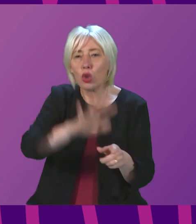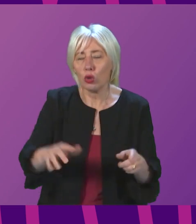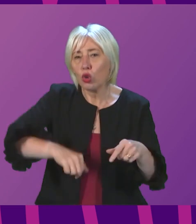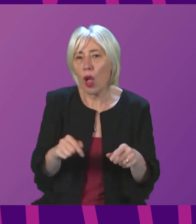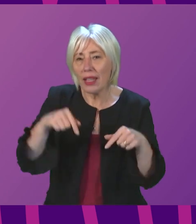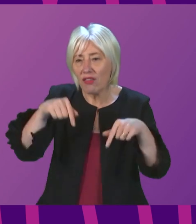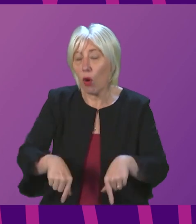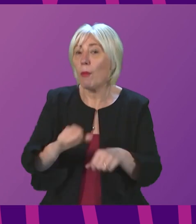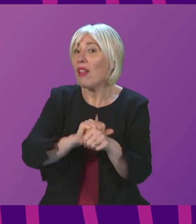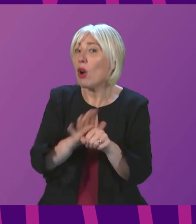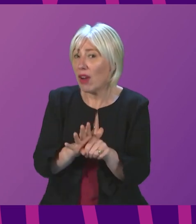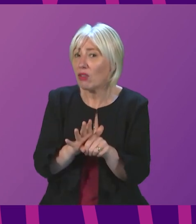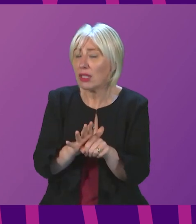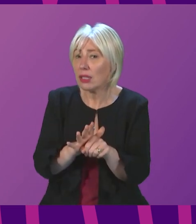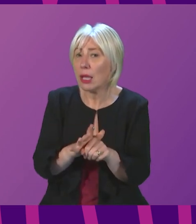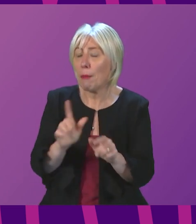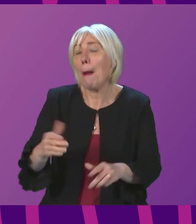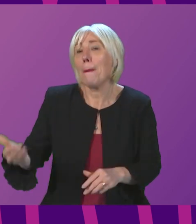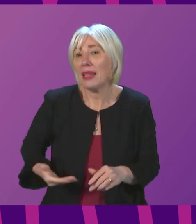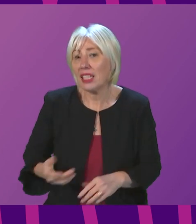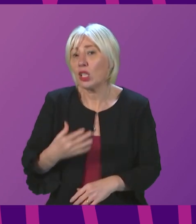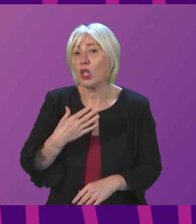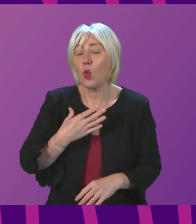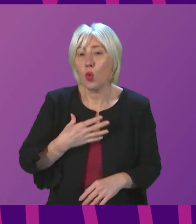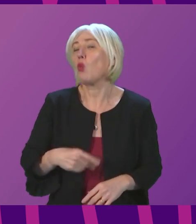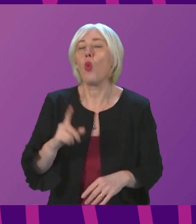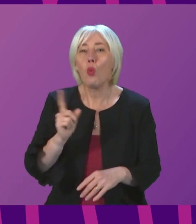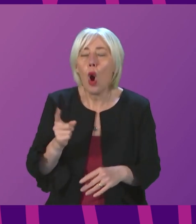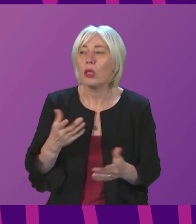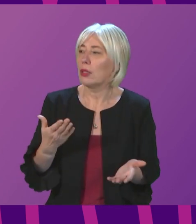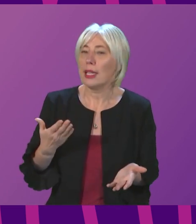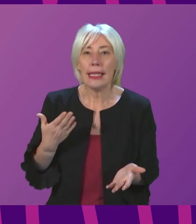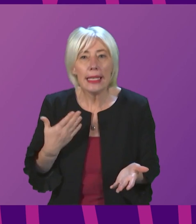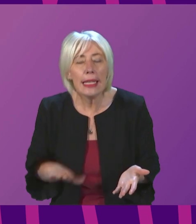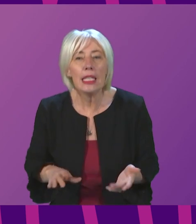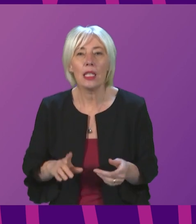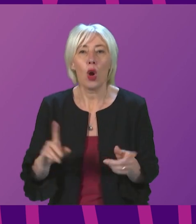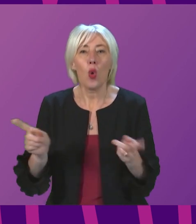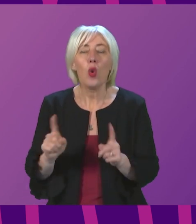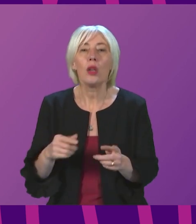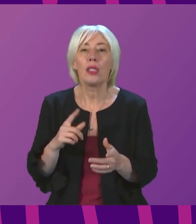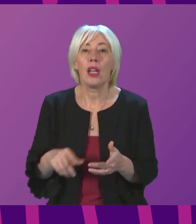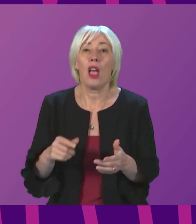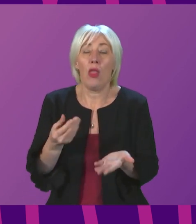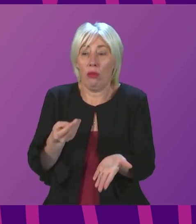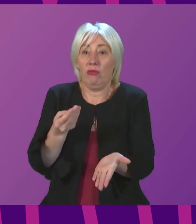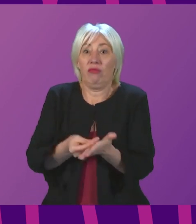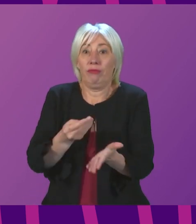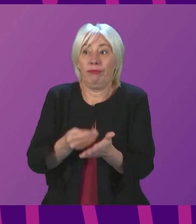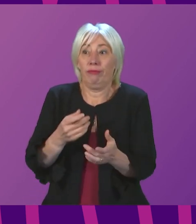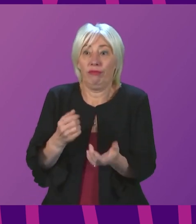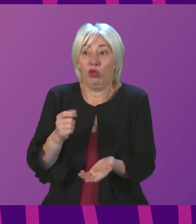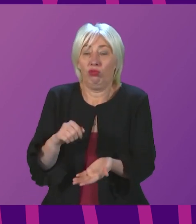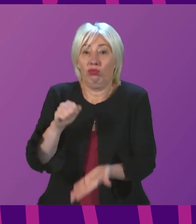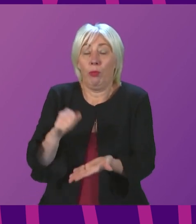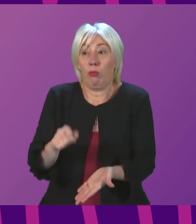Presiding Officer, I think what businesses want and what businesses need more than anything right now is the Chancellor of the Exchequer at his